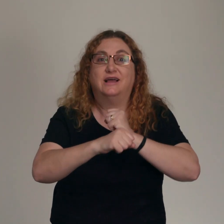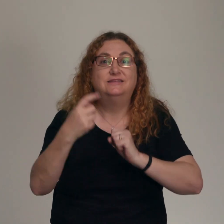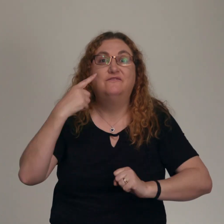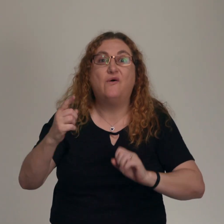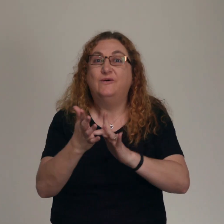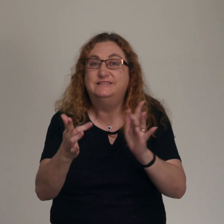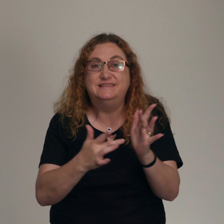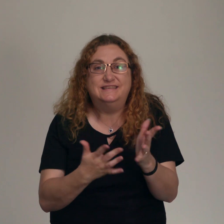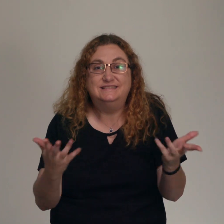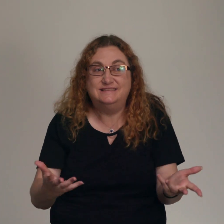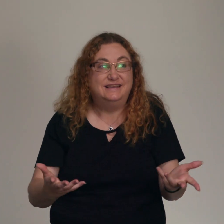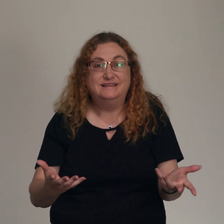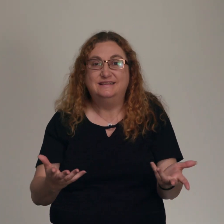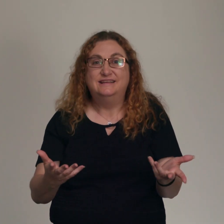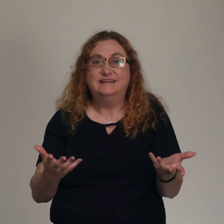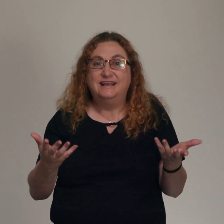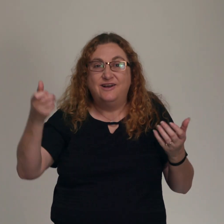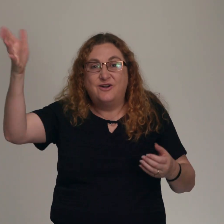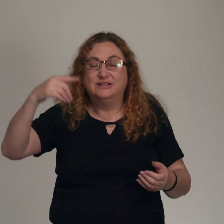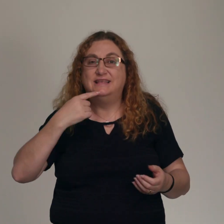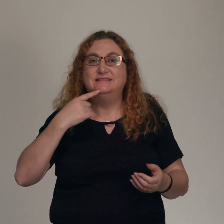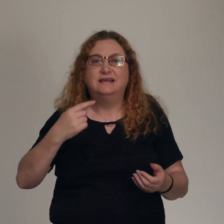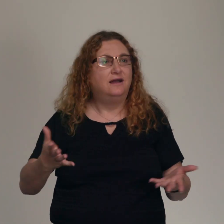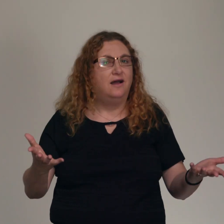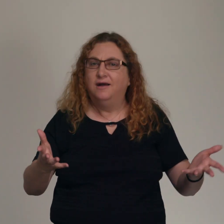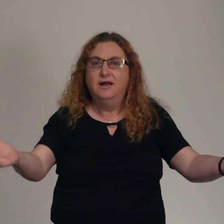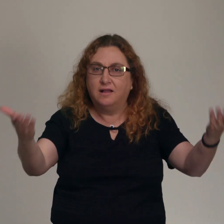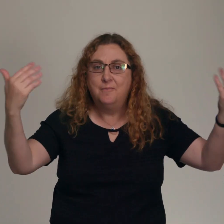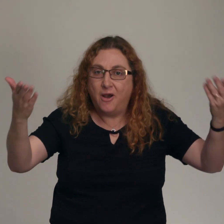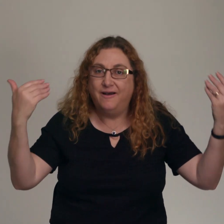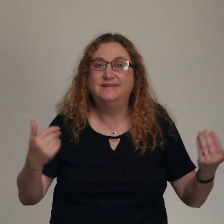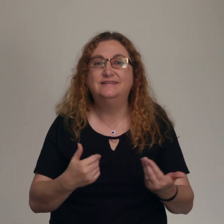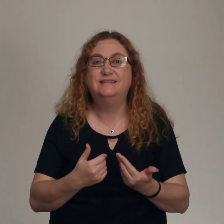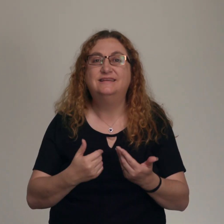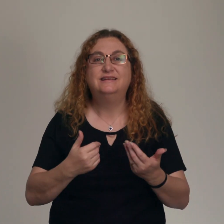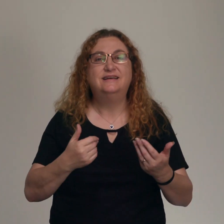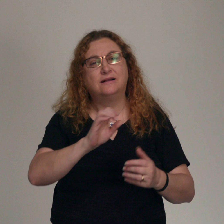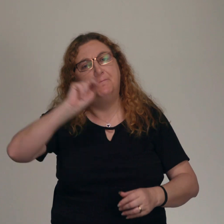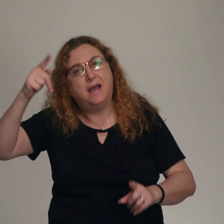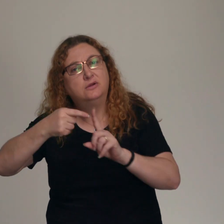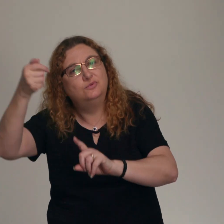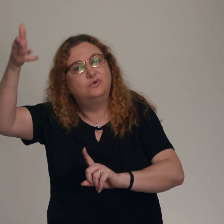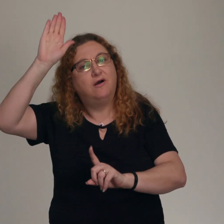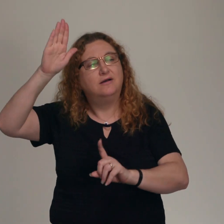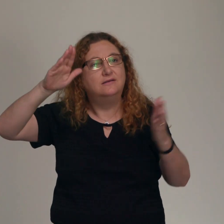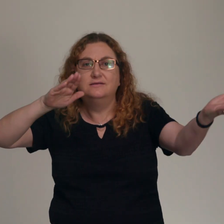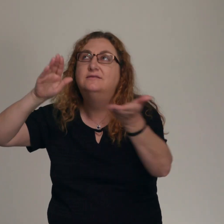you on Christ's behalf, be reconciled to God. God made him who